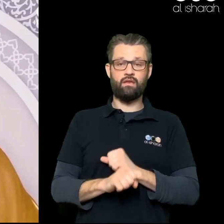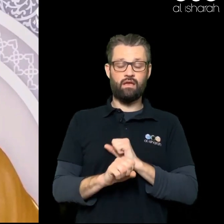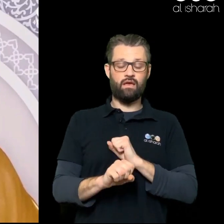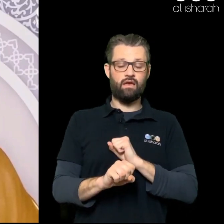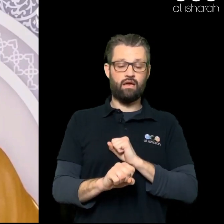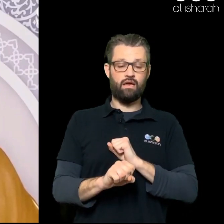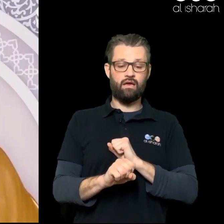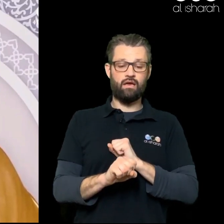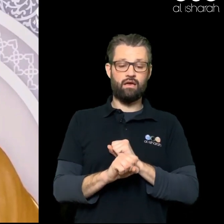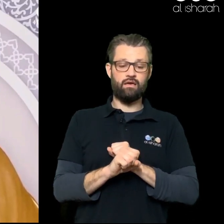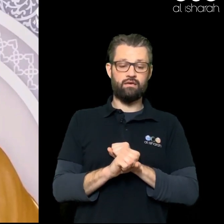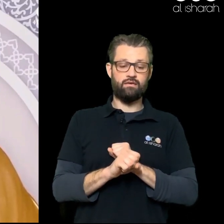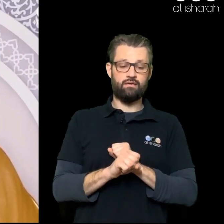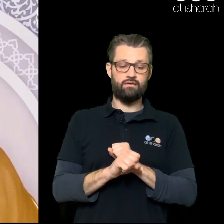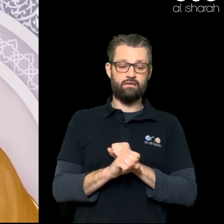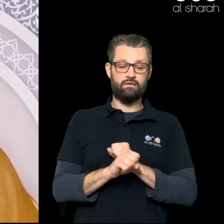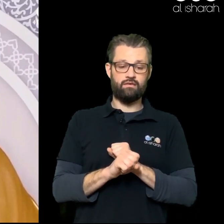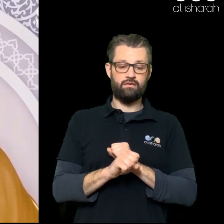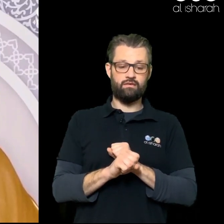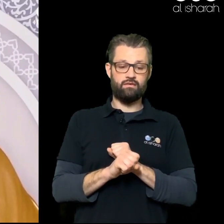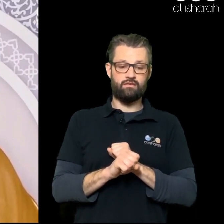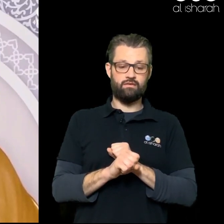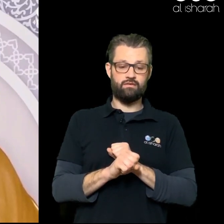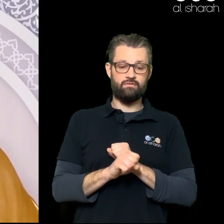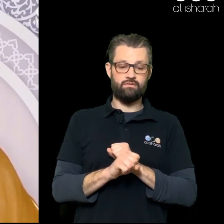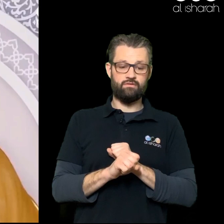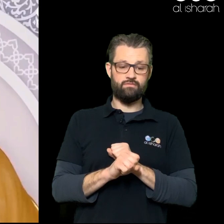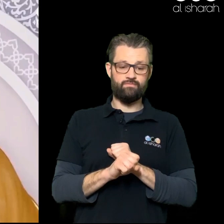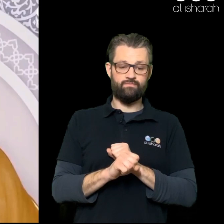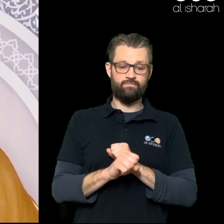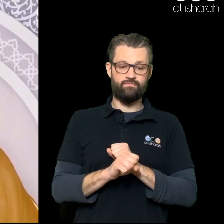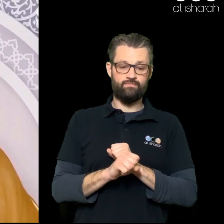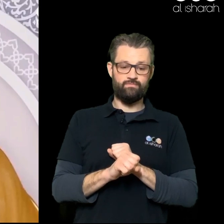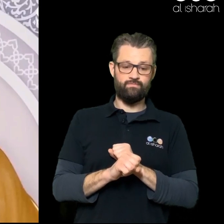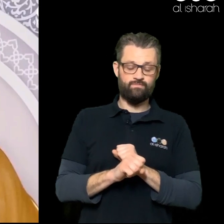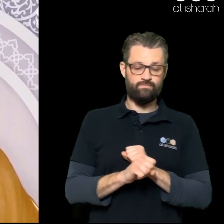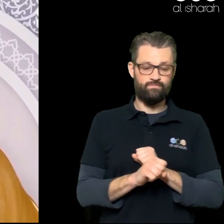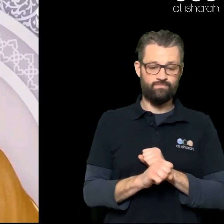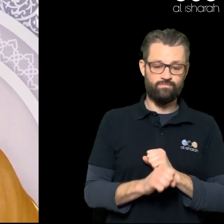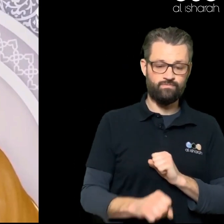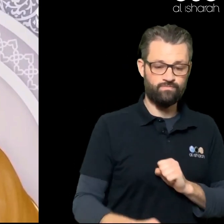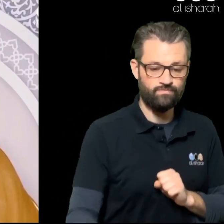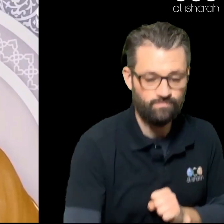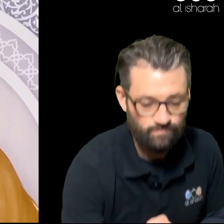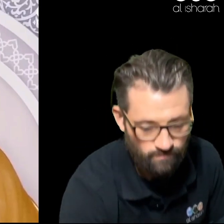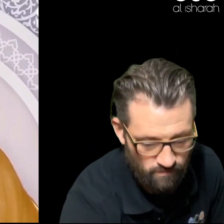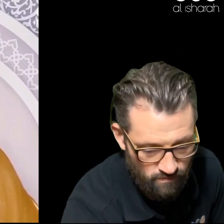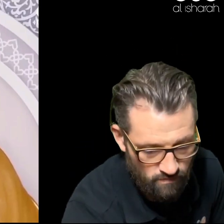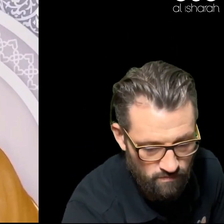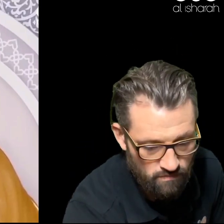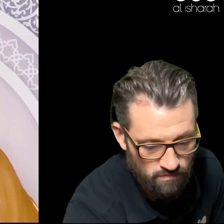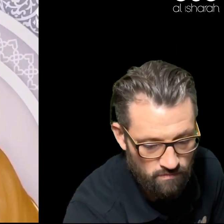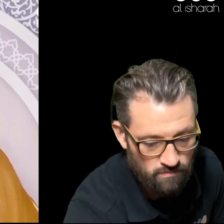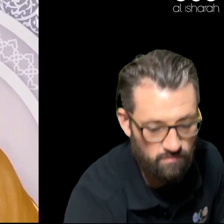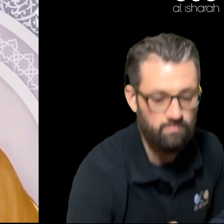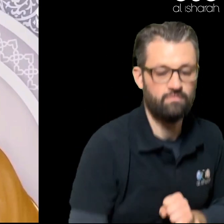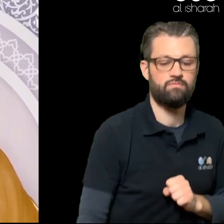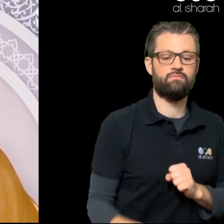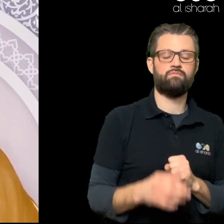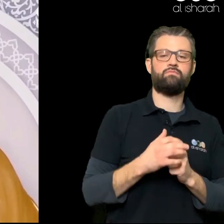days But we need to understand As human beings, we are taught something How to remedy this Allah subhanahu wa ta'ala